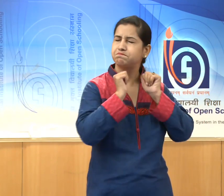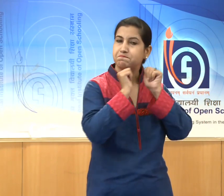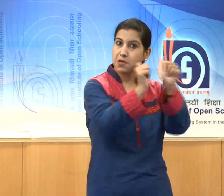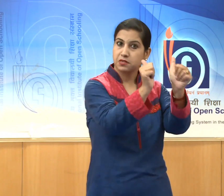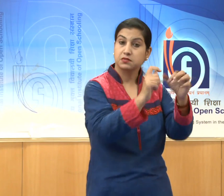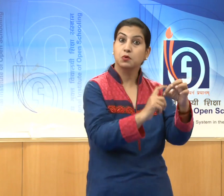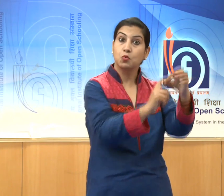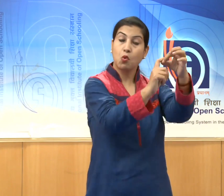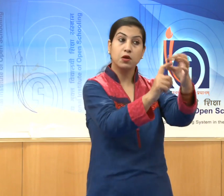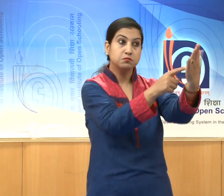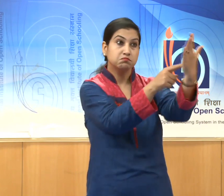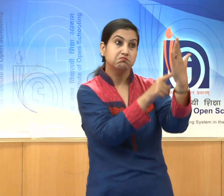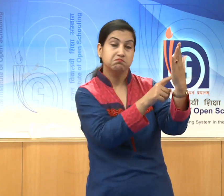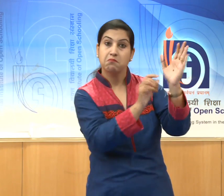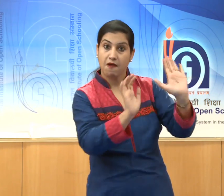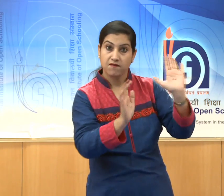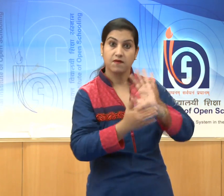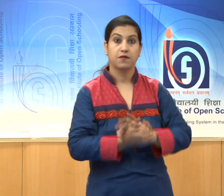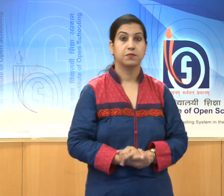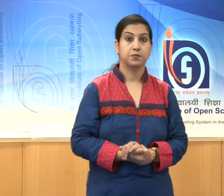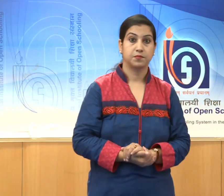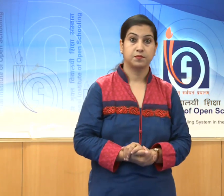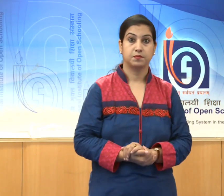to the painting.